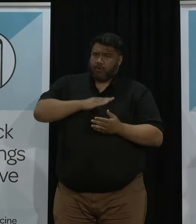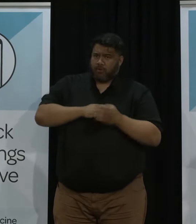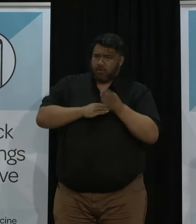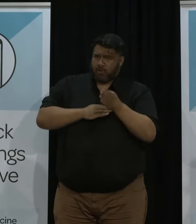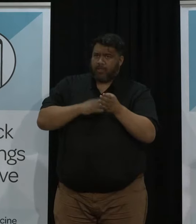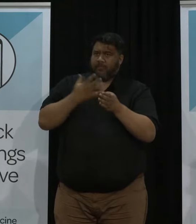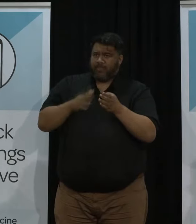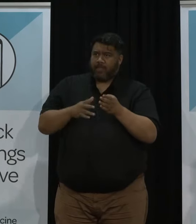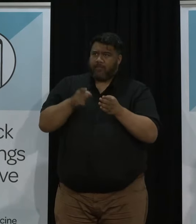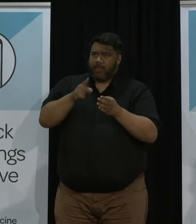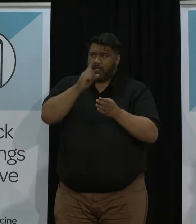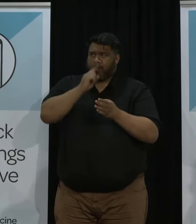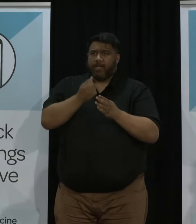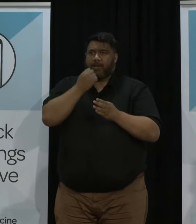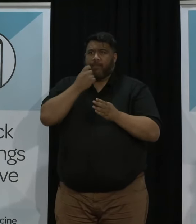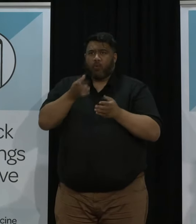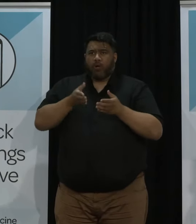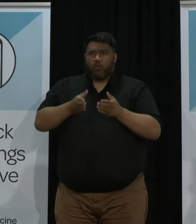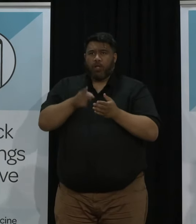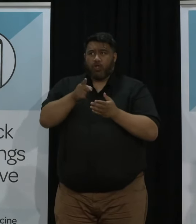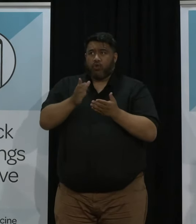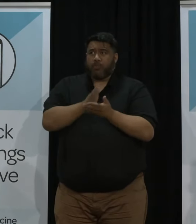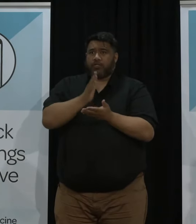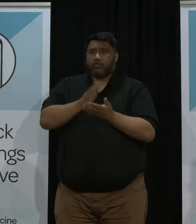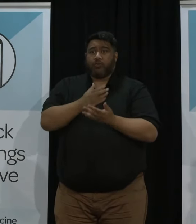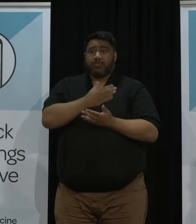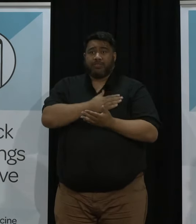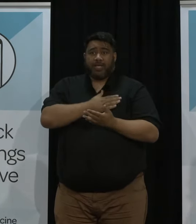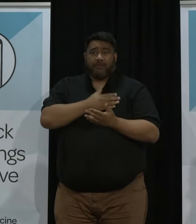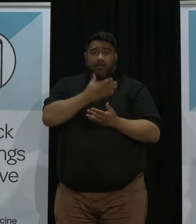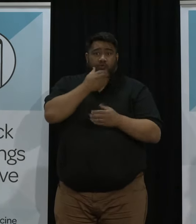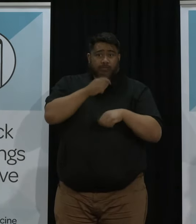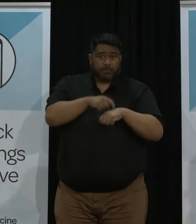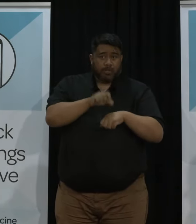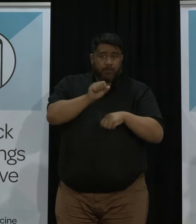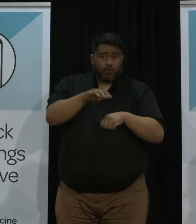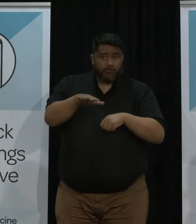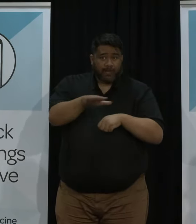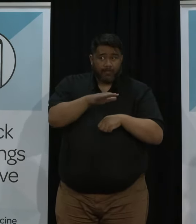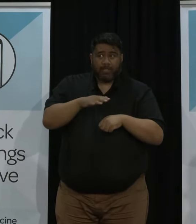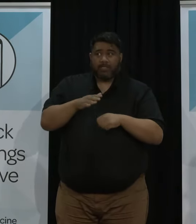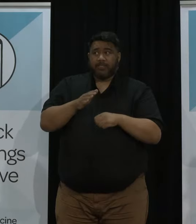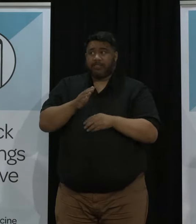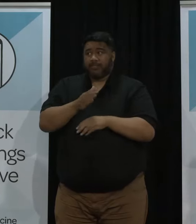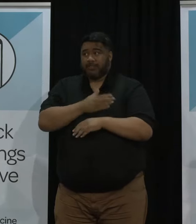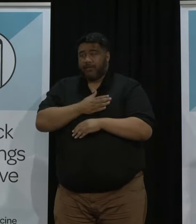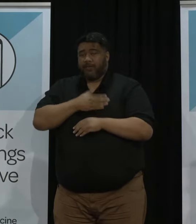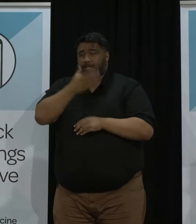do to help make sure we have a safe Christmas and summer for you and your loved ones